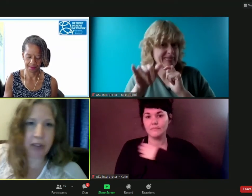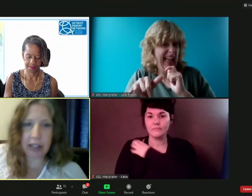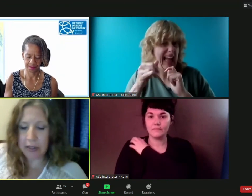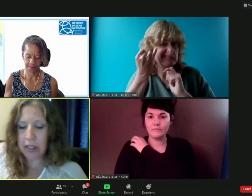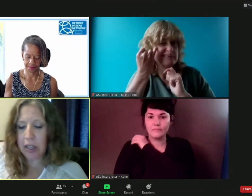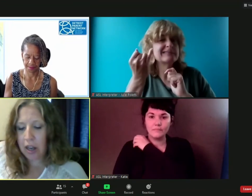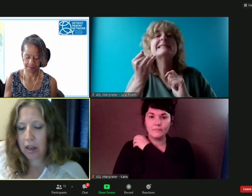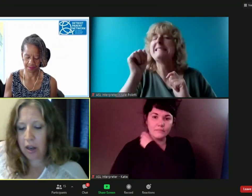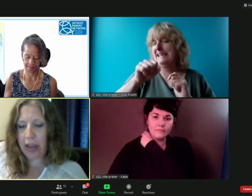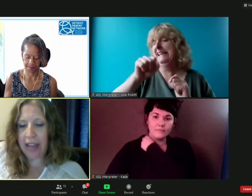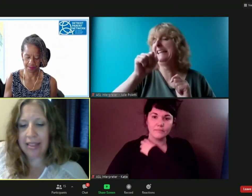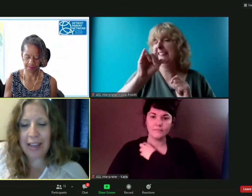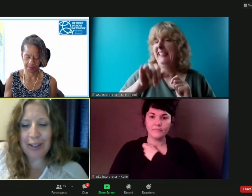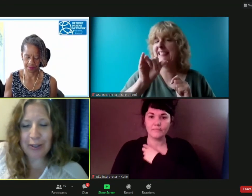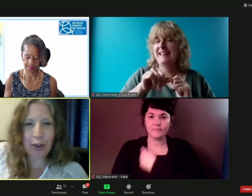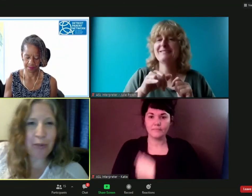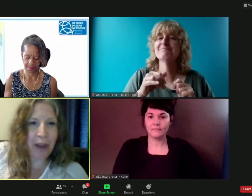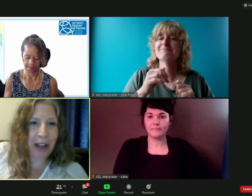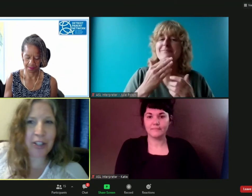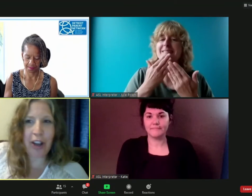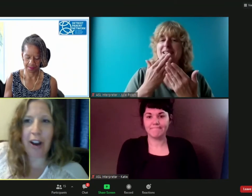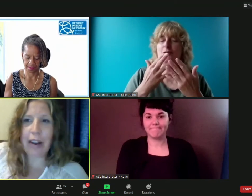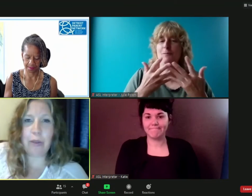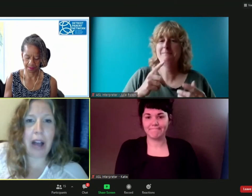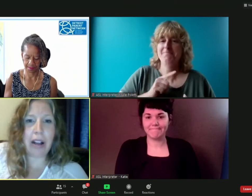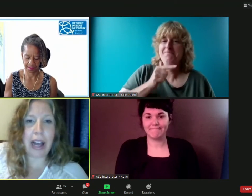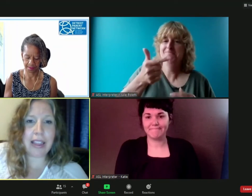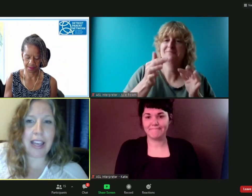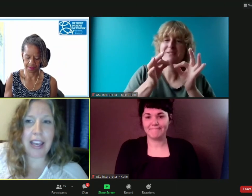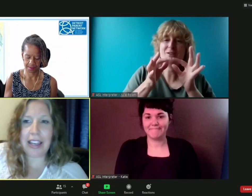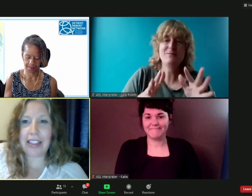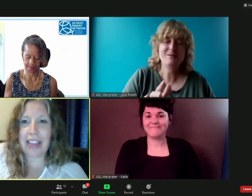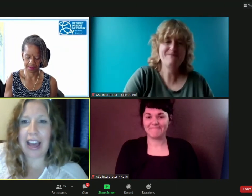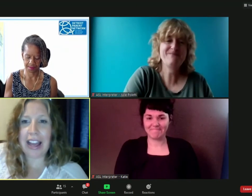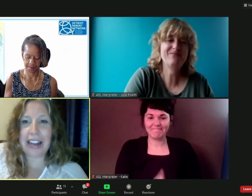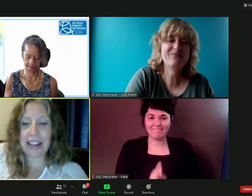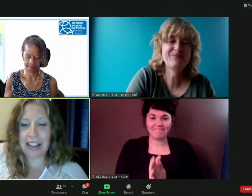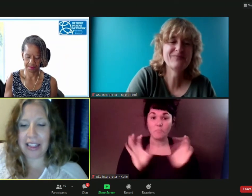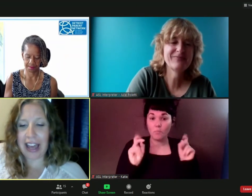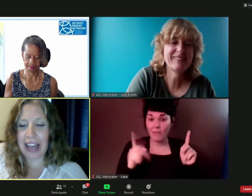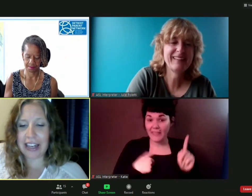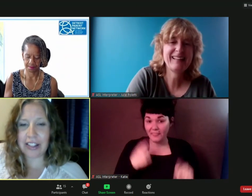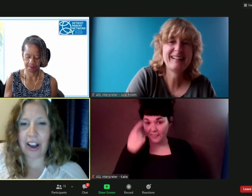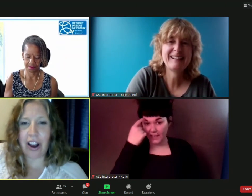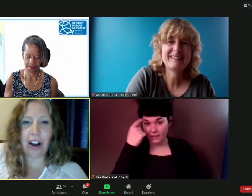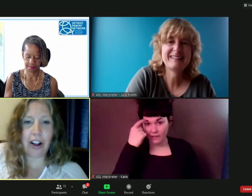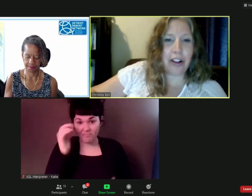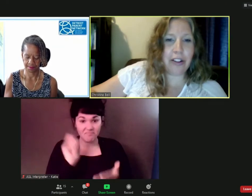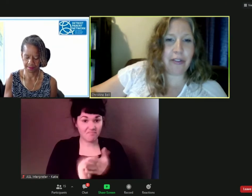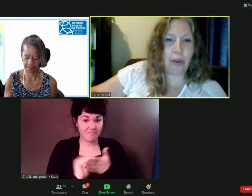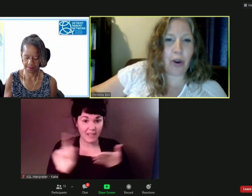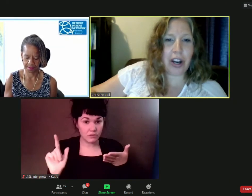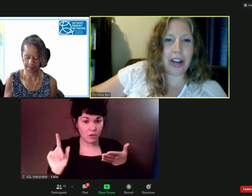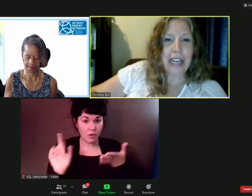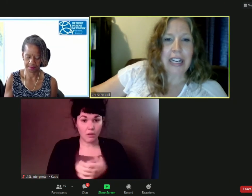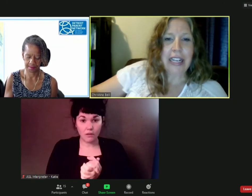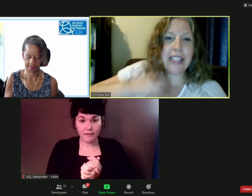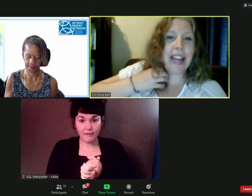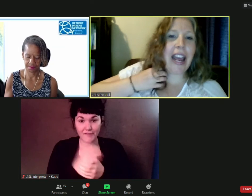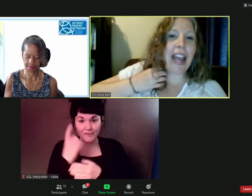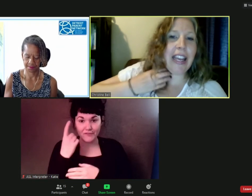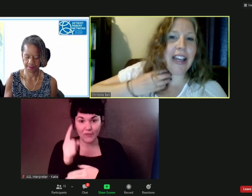yeah okay thank you so much all right wow i think that that is all for